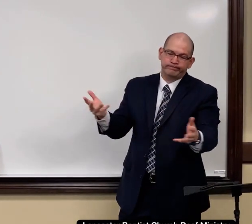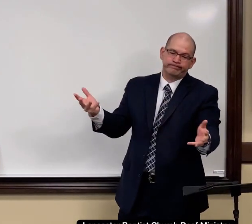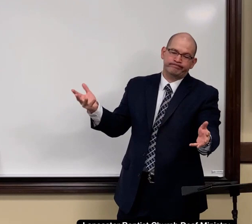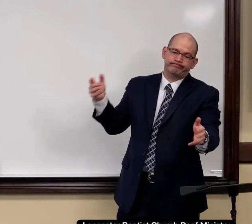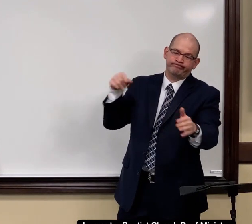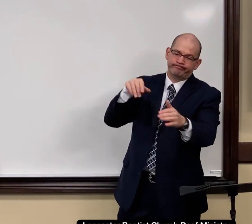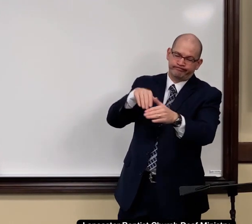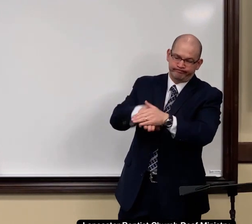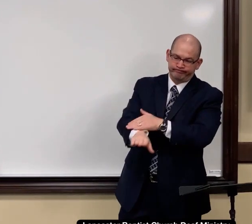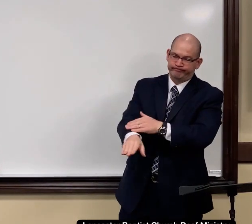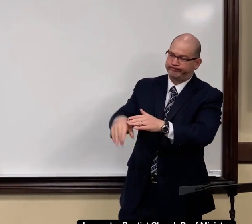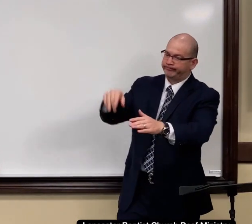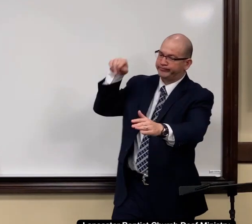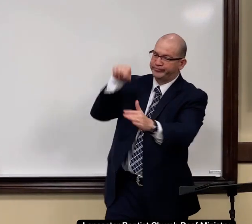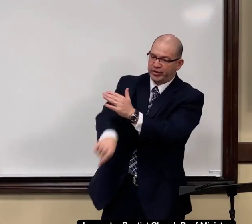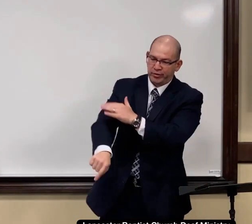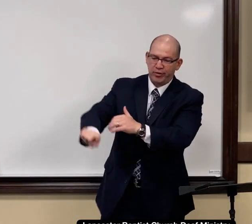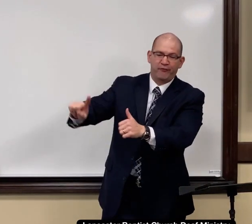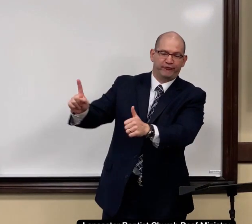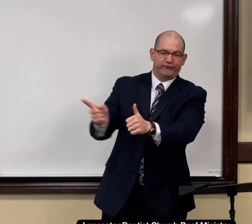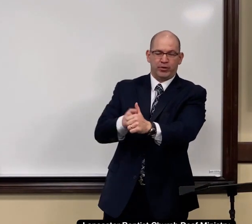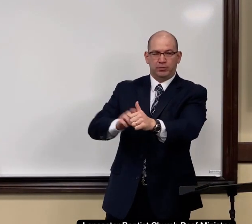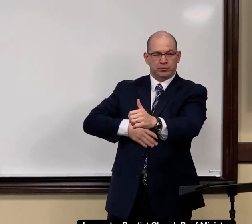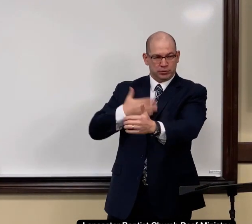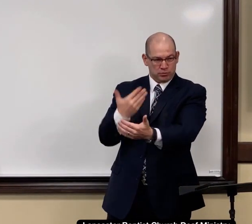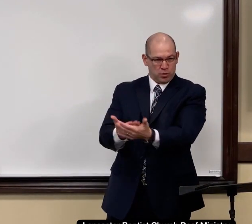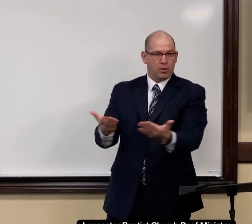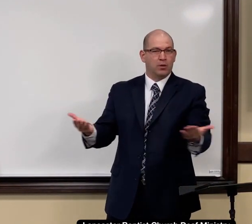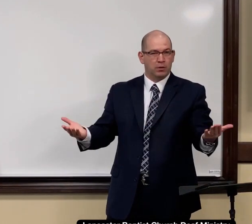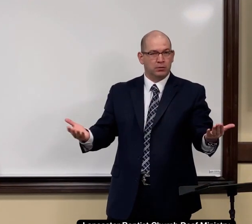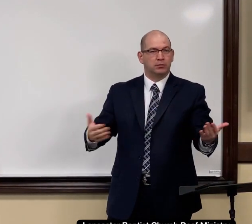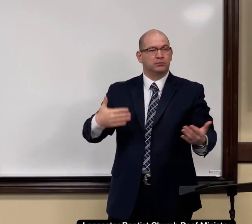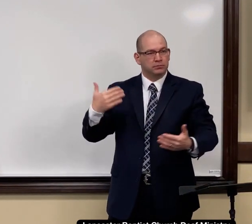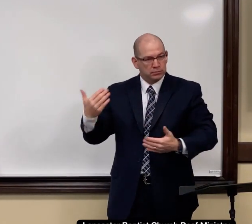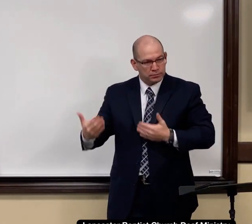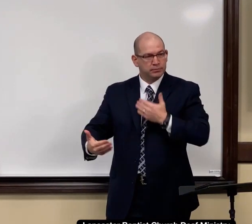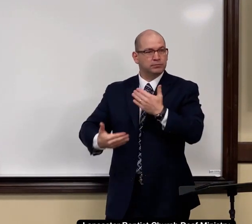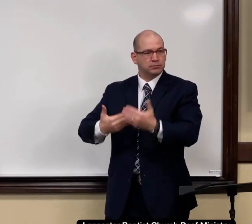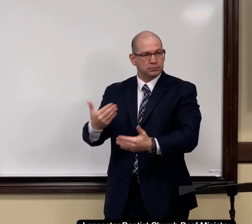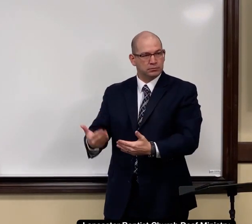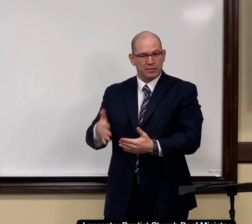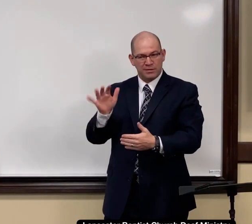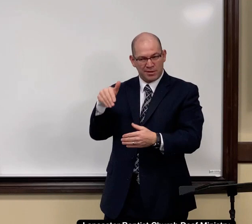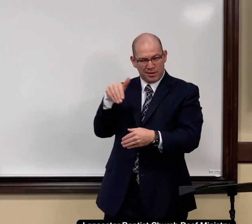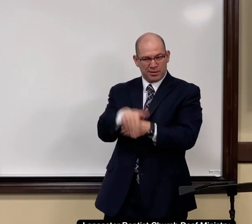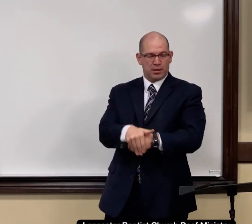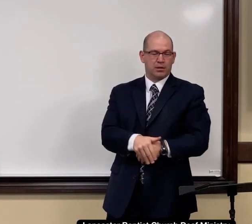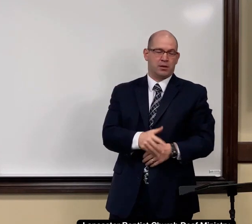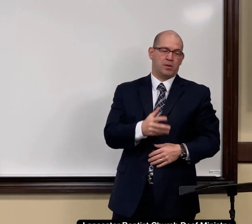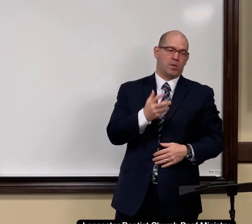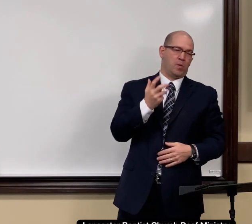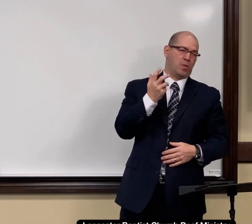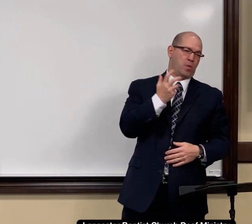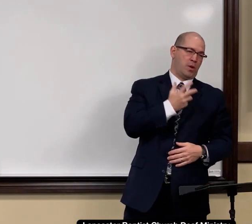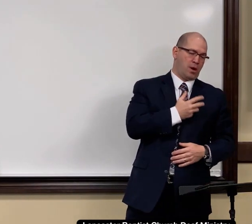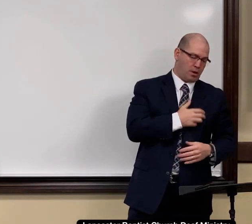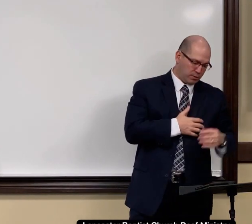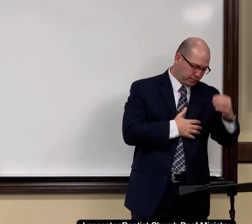if there if there was no blood the angel of death would enter the home and kill the firstborn and he went through all throughout all of